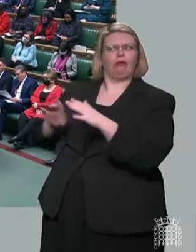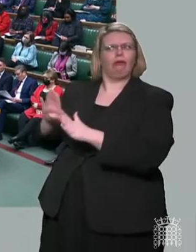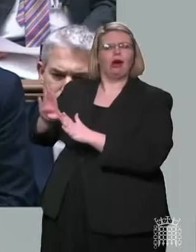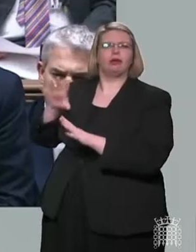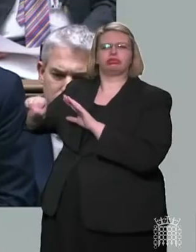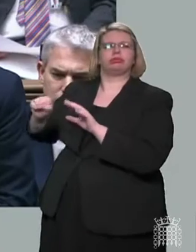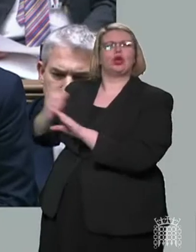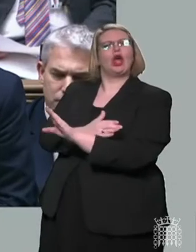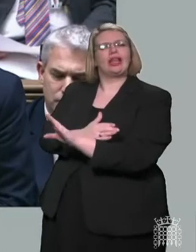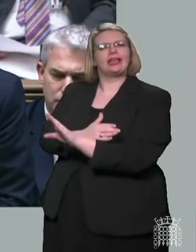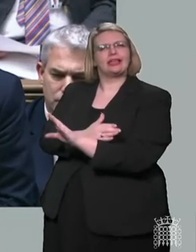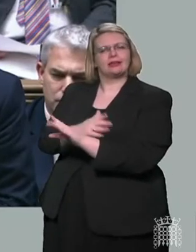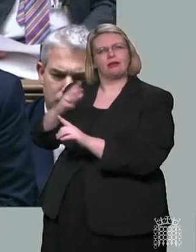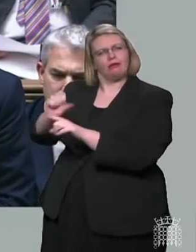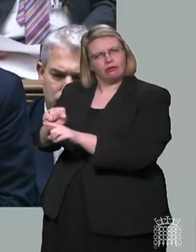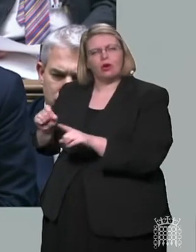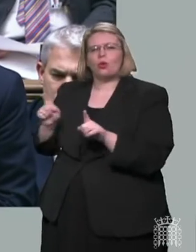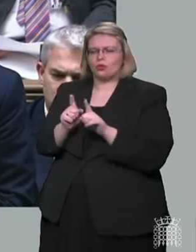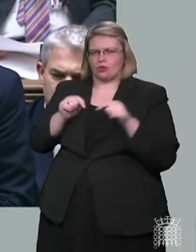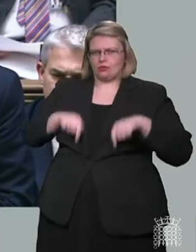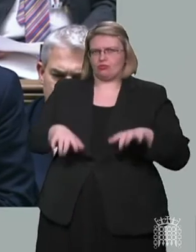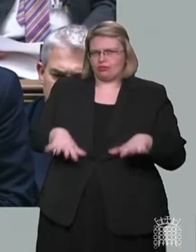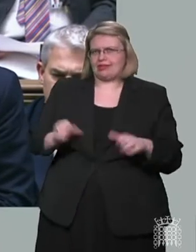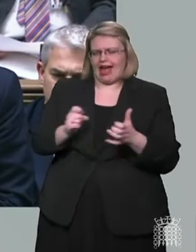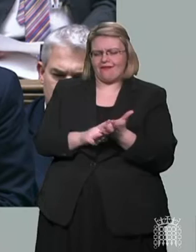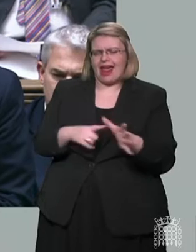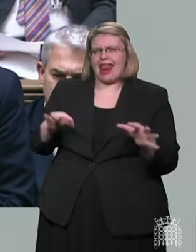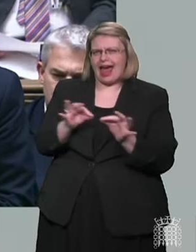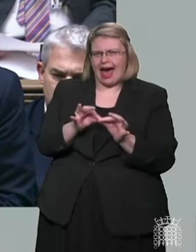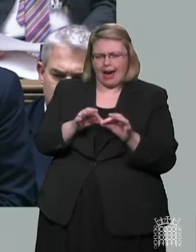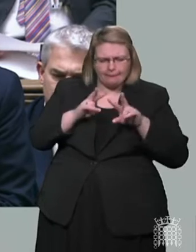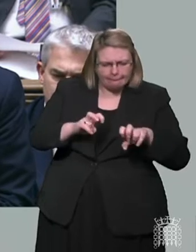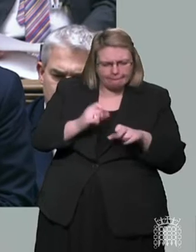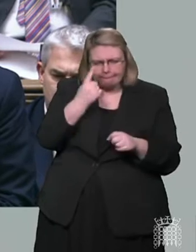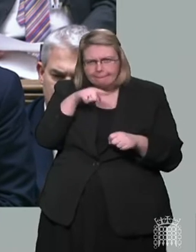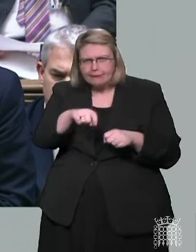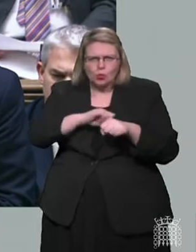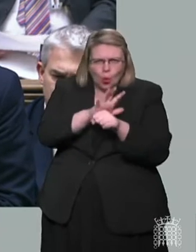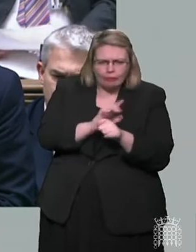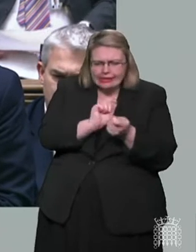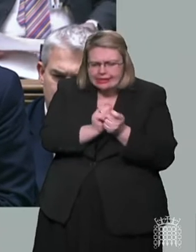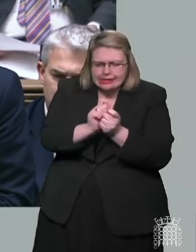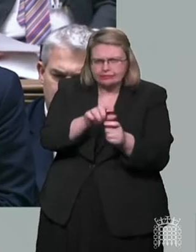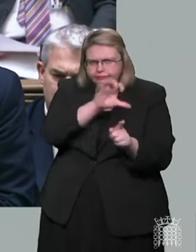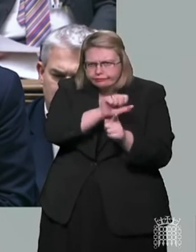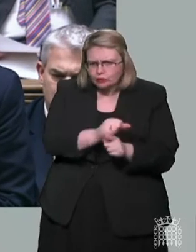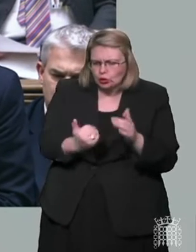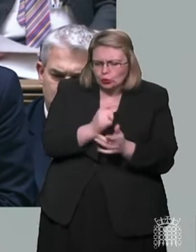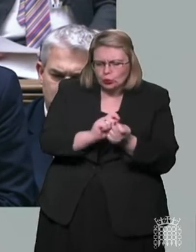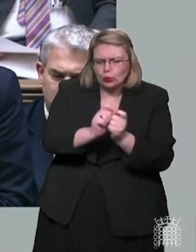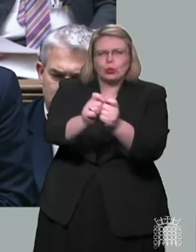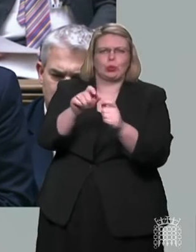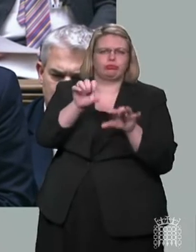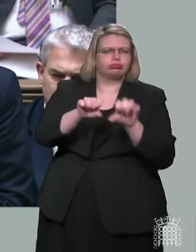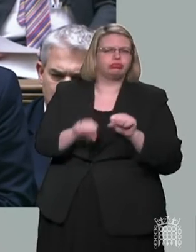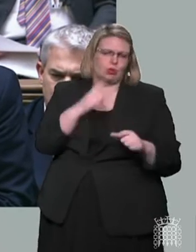happen, and our laboratory networks will help us understand the evolution of the virus and identify any changes in